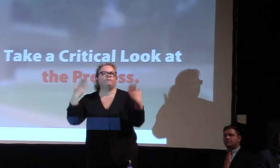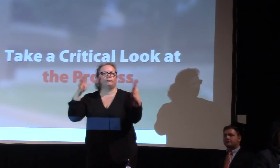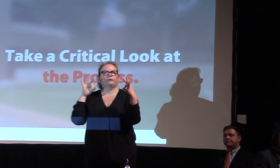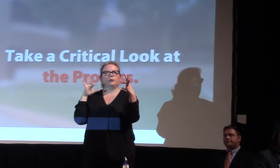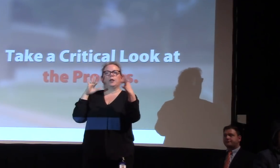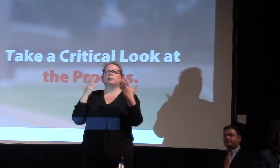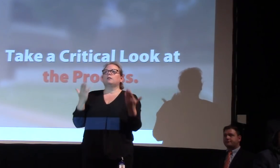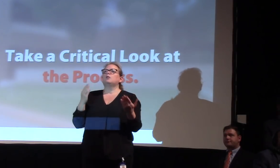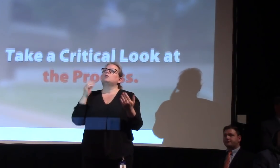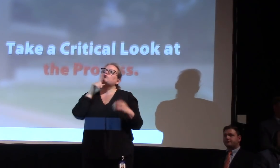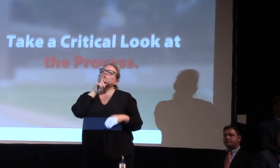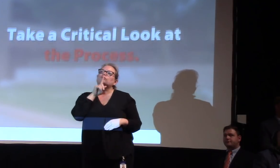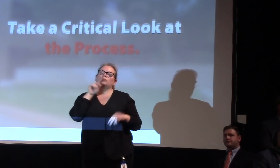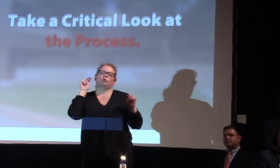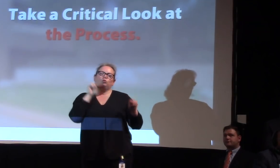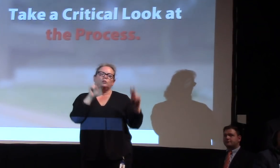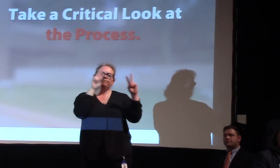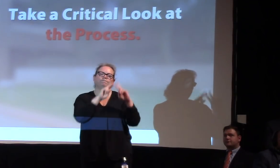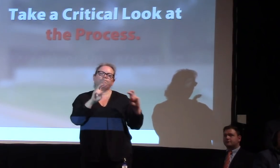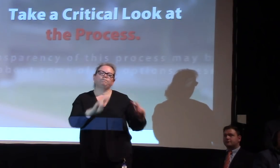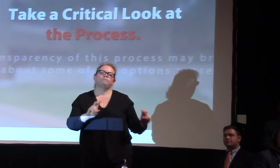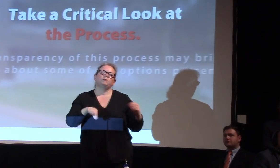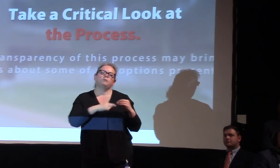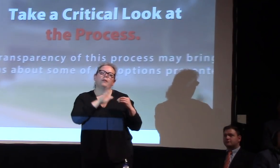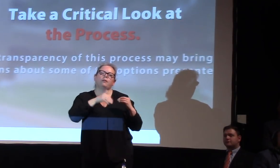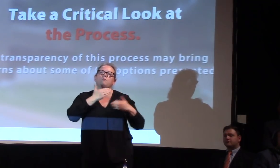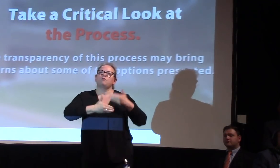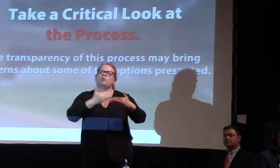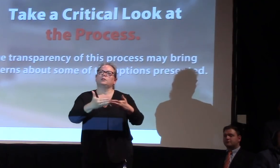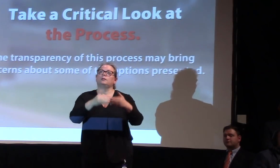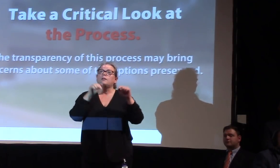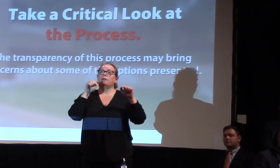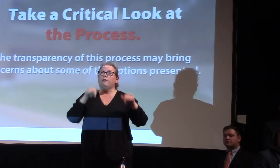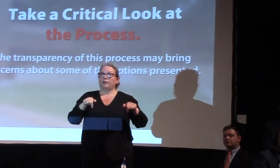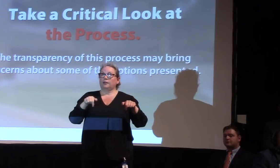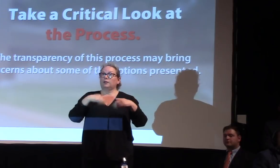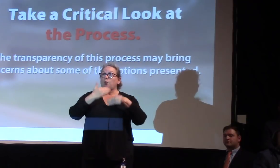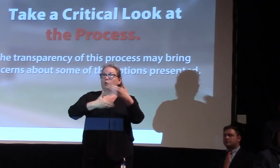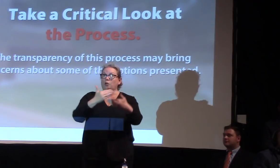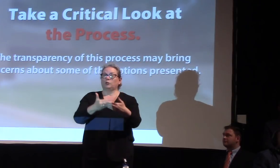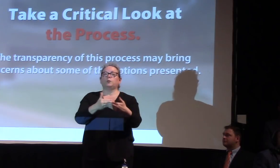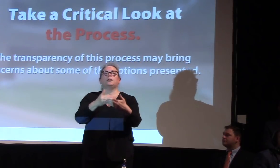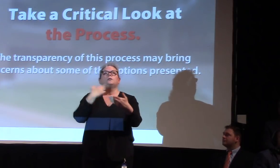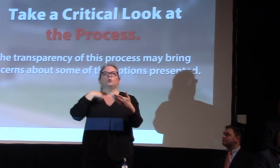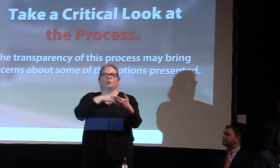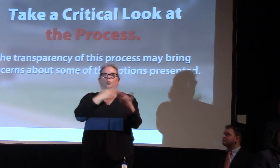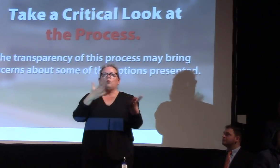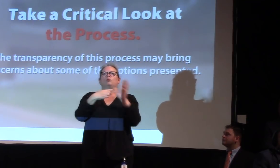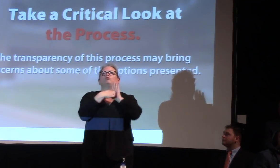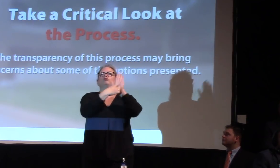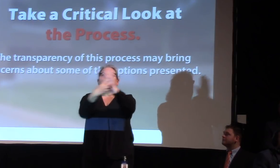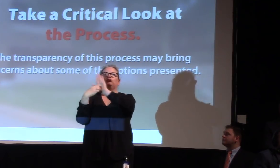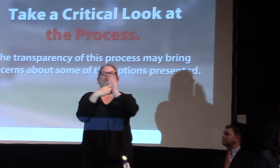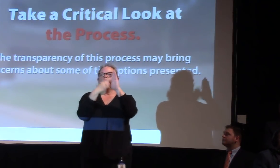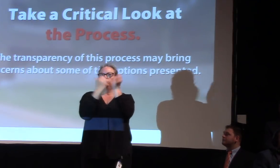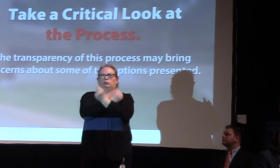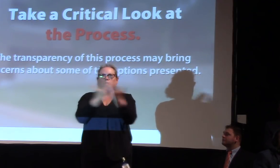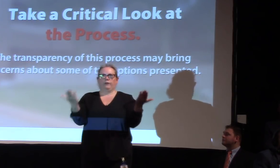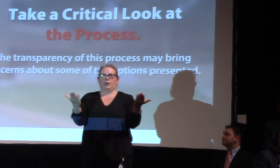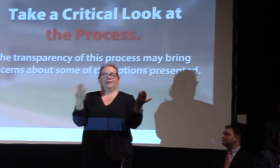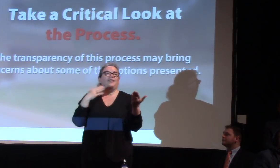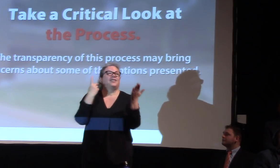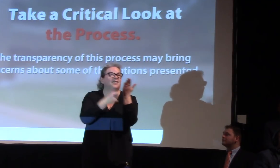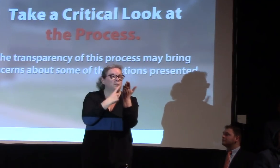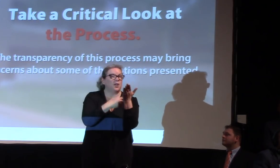critically at the process. This is a transparent process that sometimes gets a little dirty, to be honest,